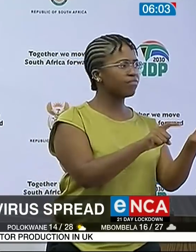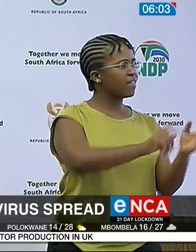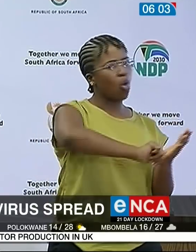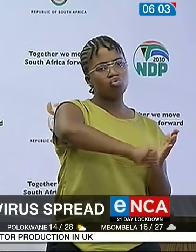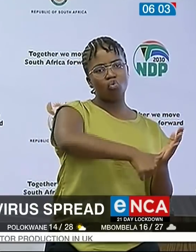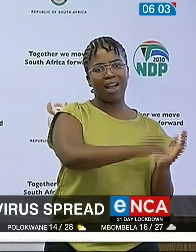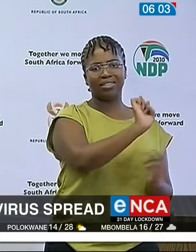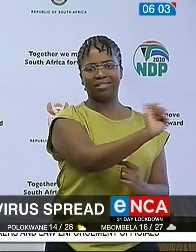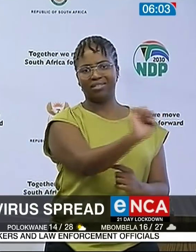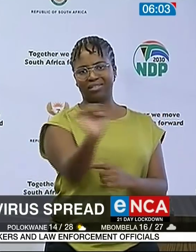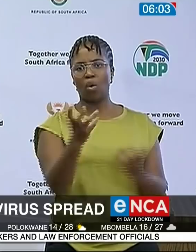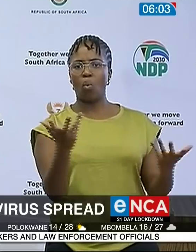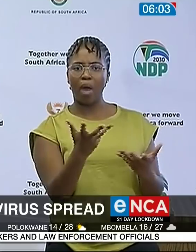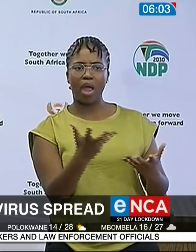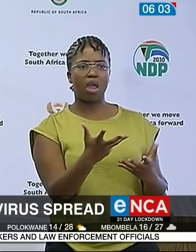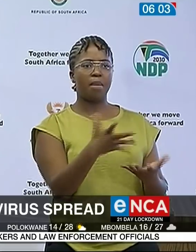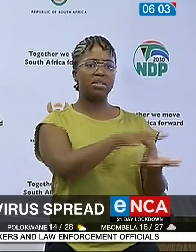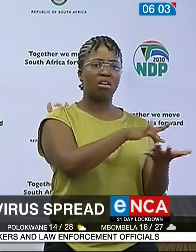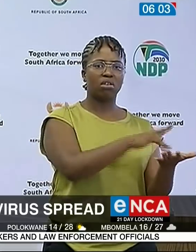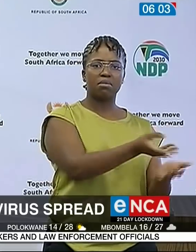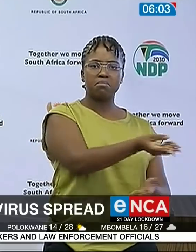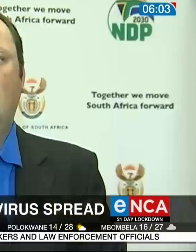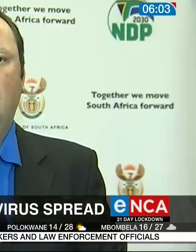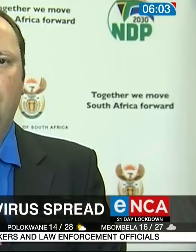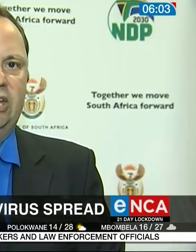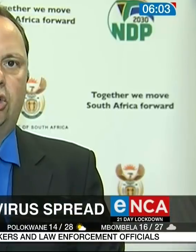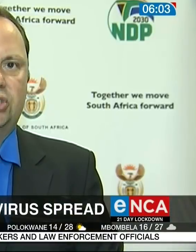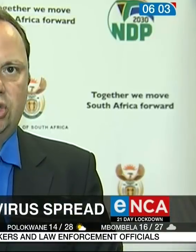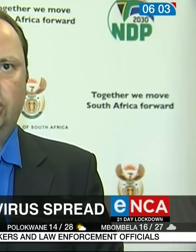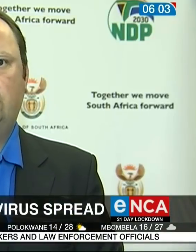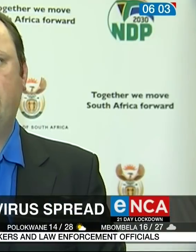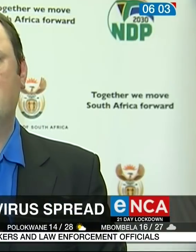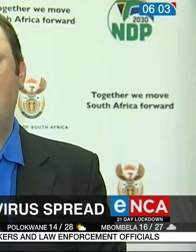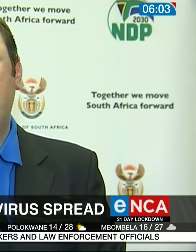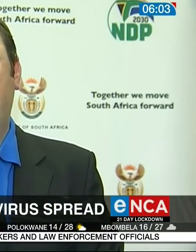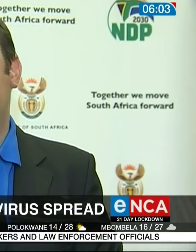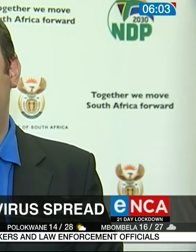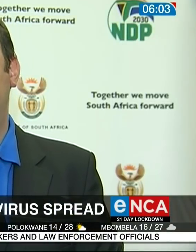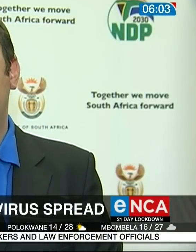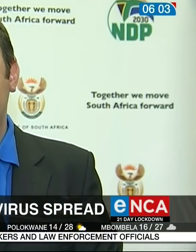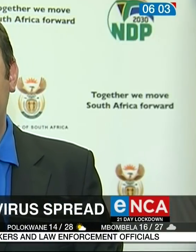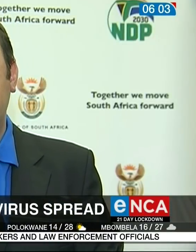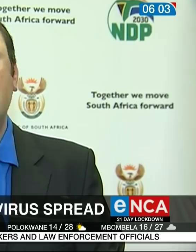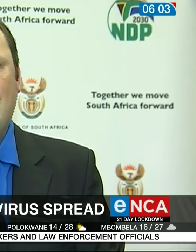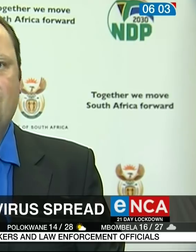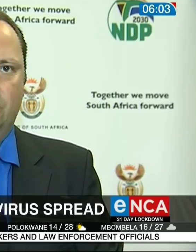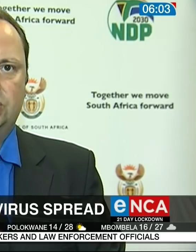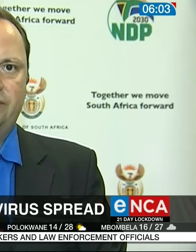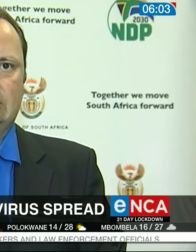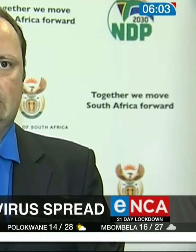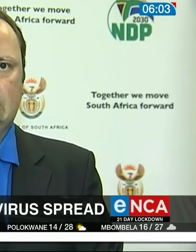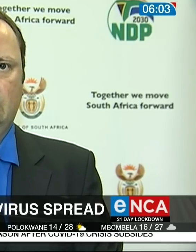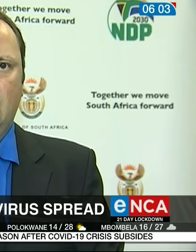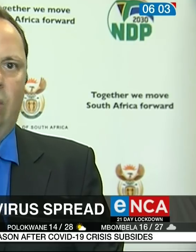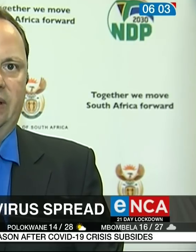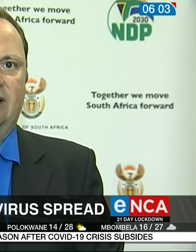to the areas where they are supposed to get their social grants. A major concern during this lockdown has been for communities who have no